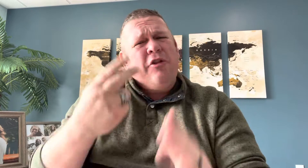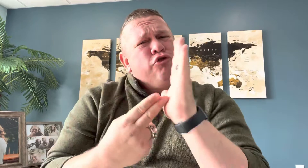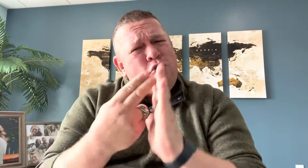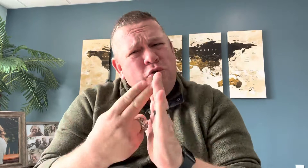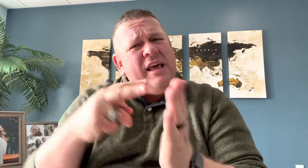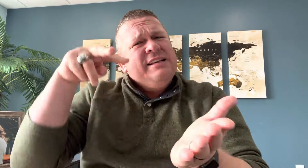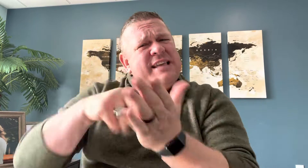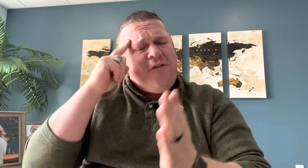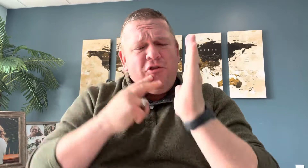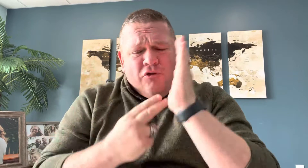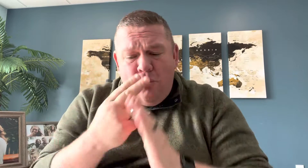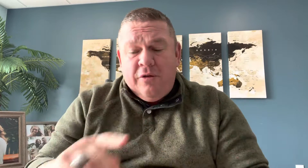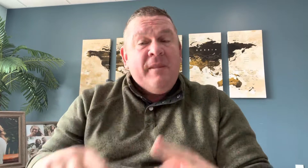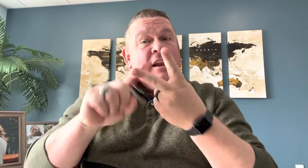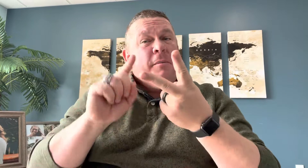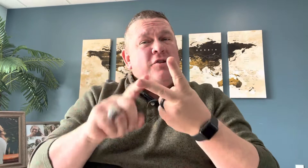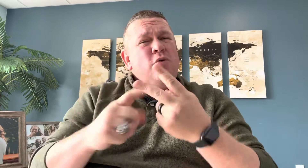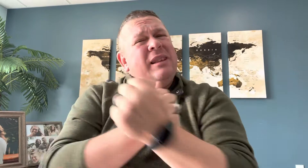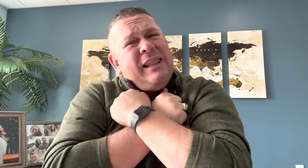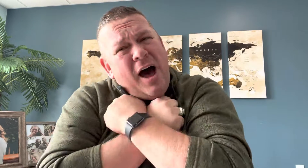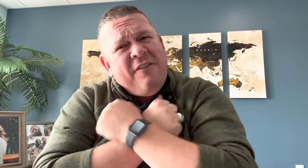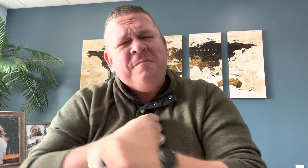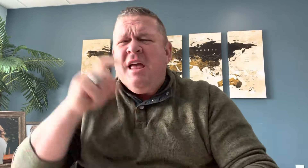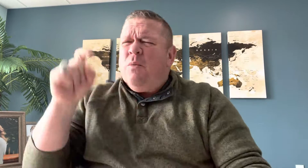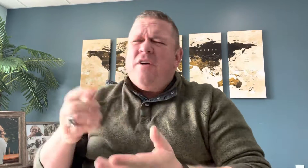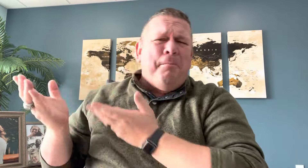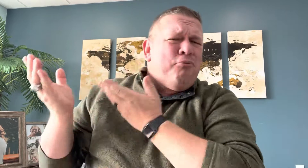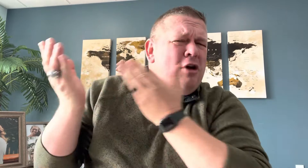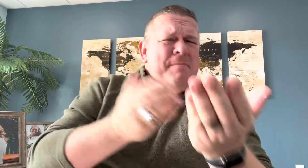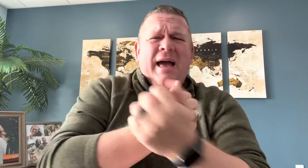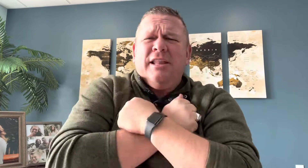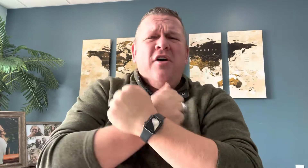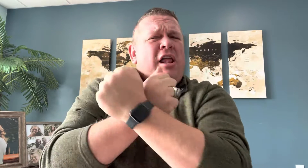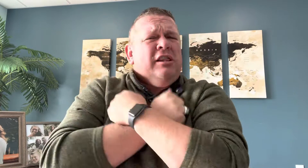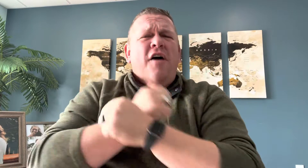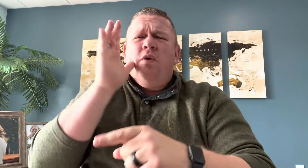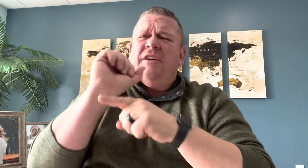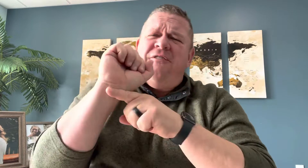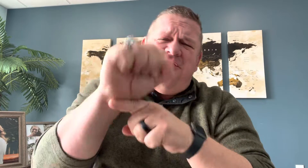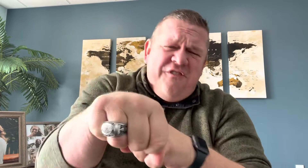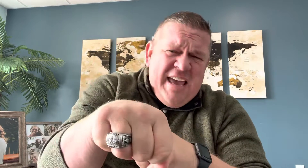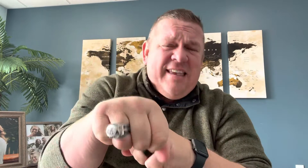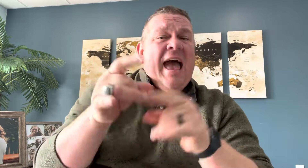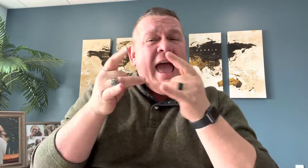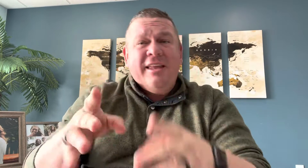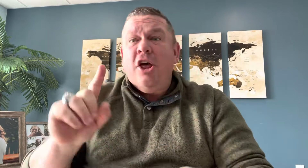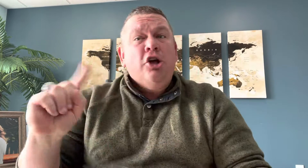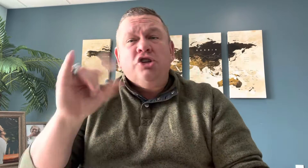the truth. Stand for the truth. Number two, love. We've got to bring back love. Love will defeat hate. Just